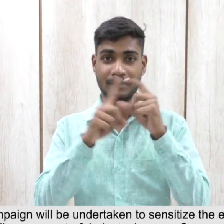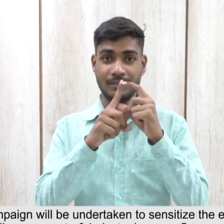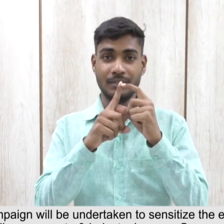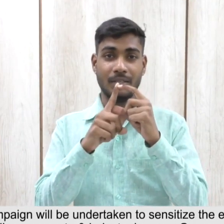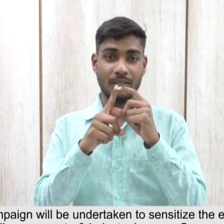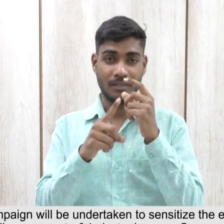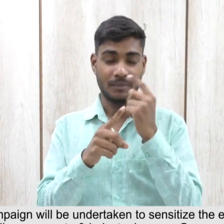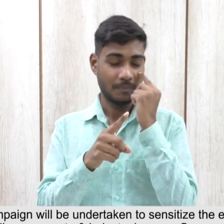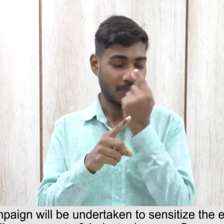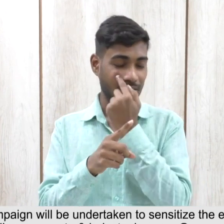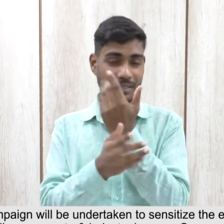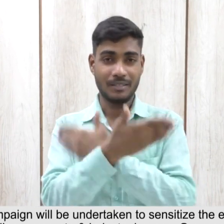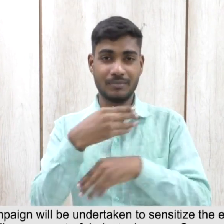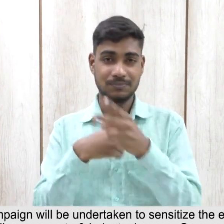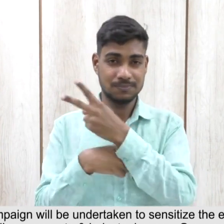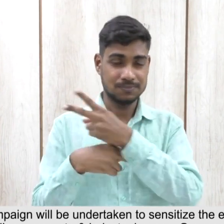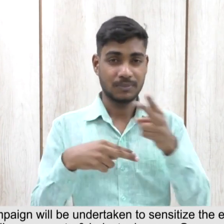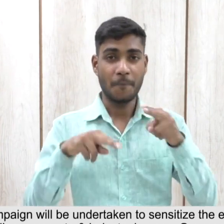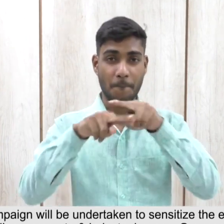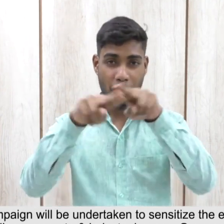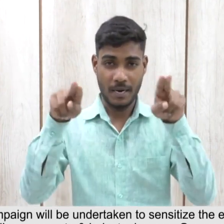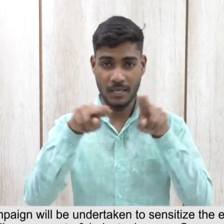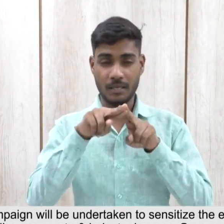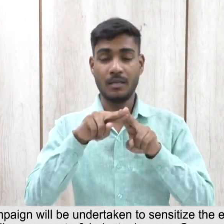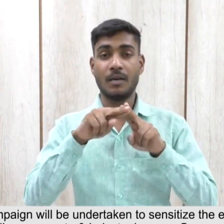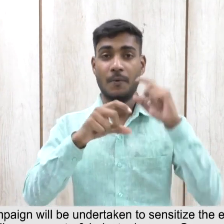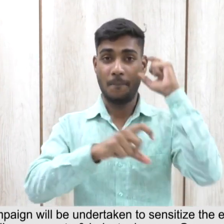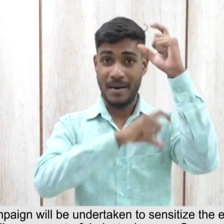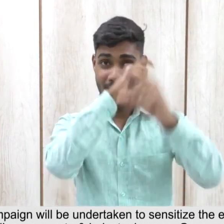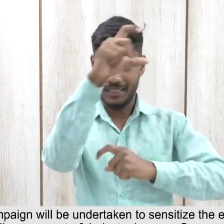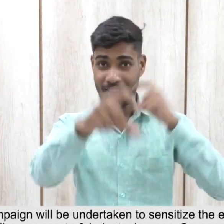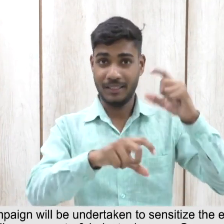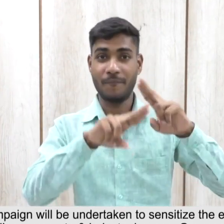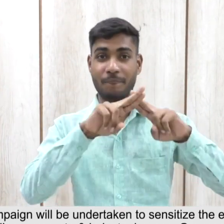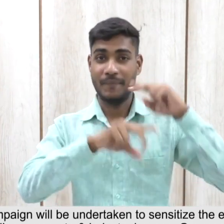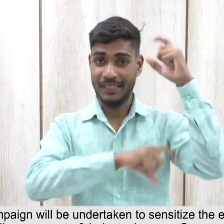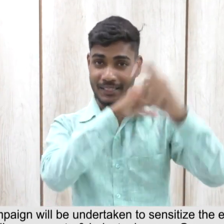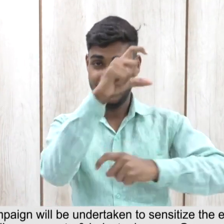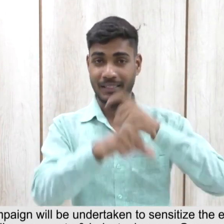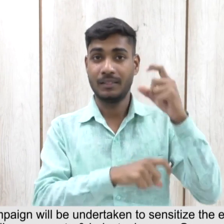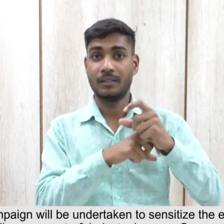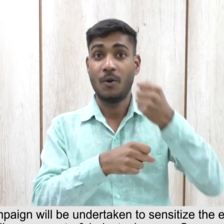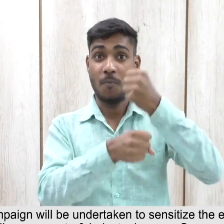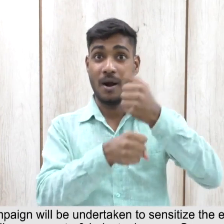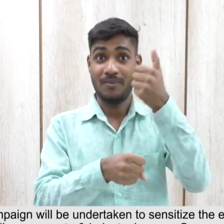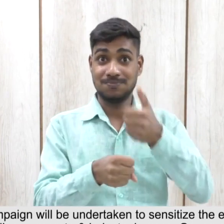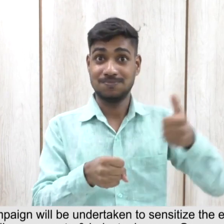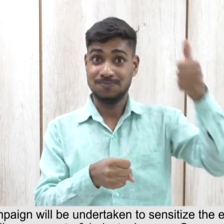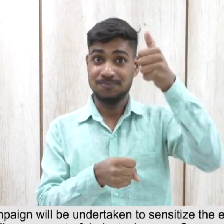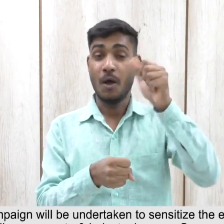An intensive social campaign will be undertaken to sensitise the employment ecosphere, employment ecosphere i.e.